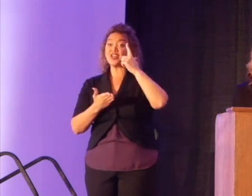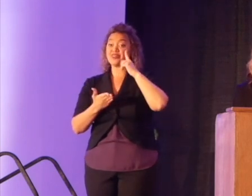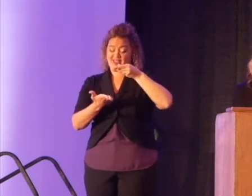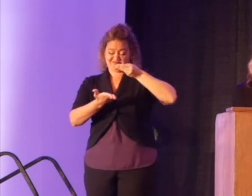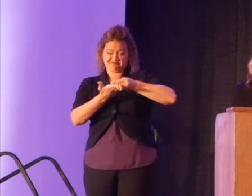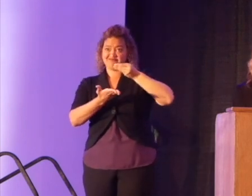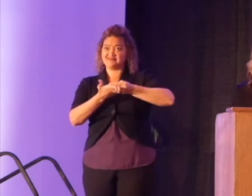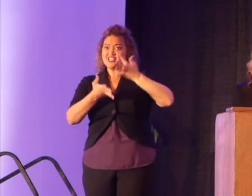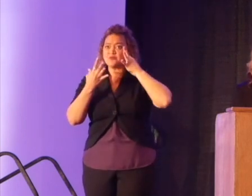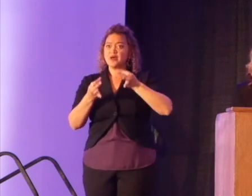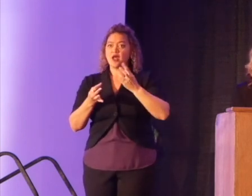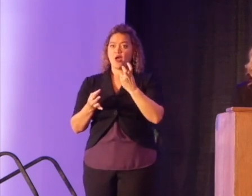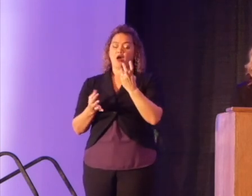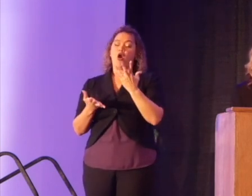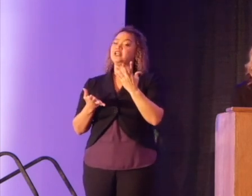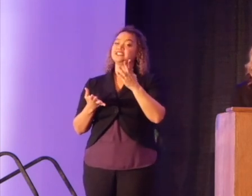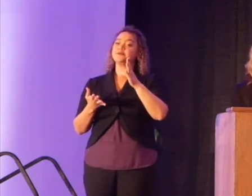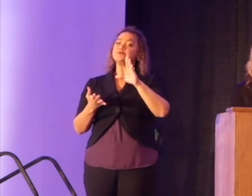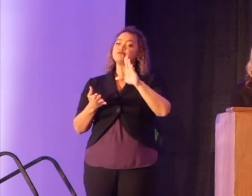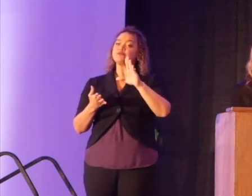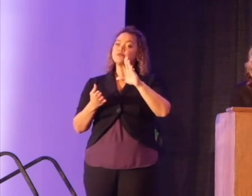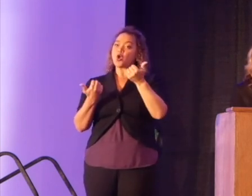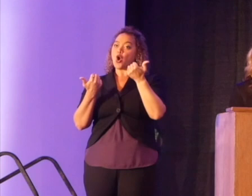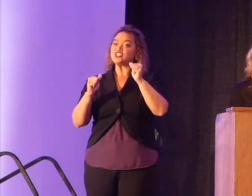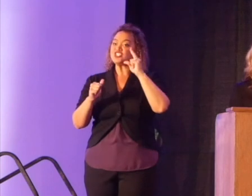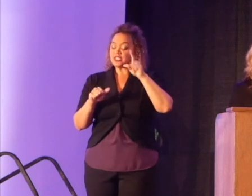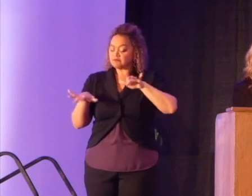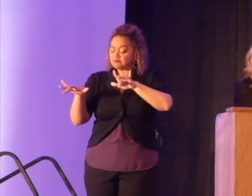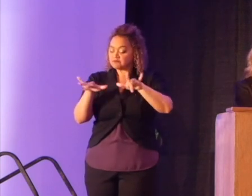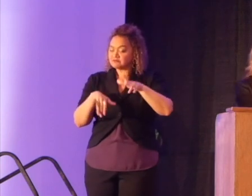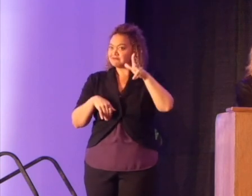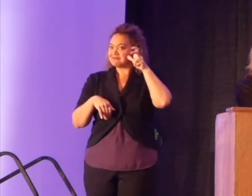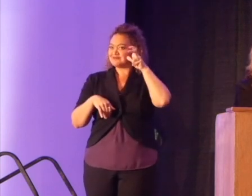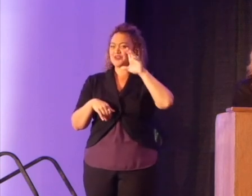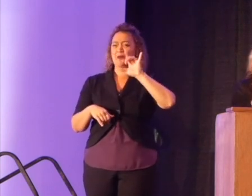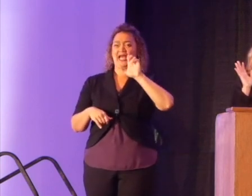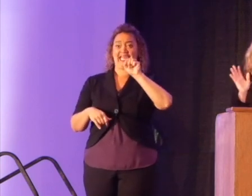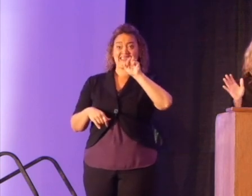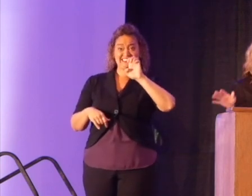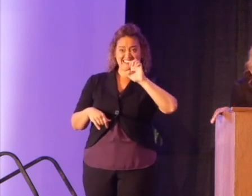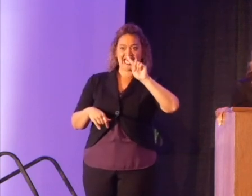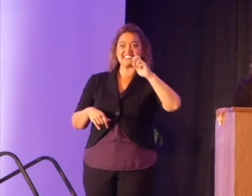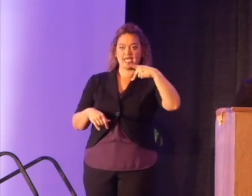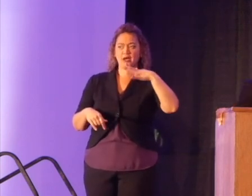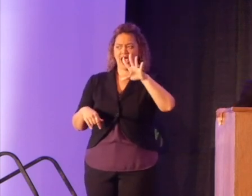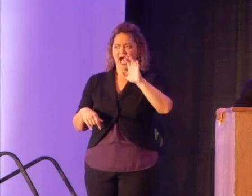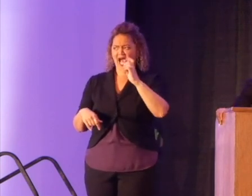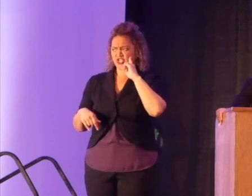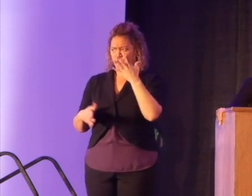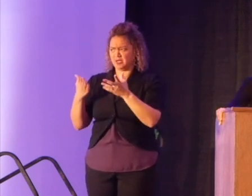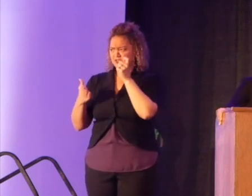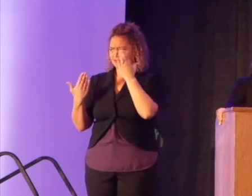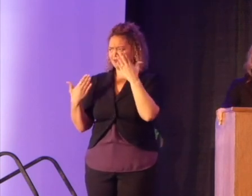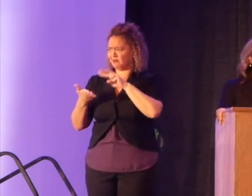decided based on a blind audition from a submitted cassette tape and I know I'm dating myself by saying I submitted a cassette tape